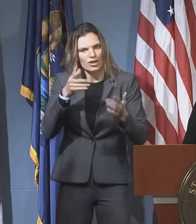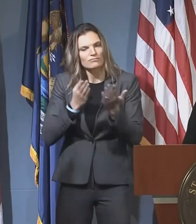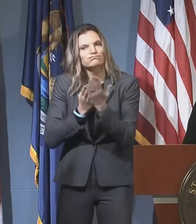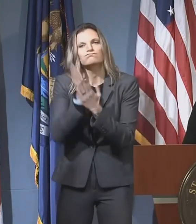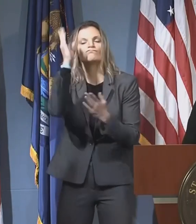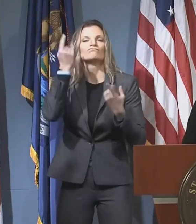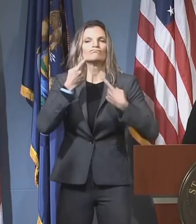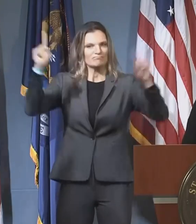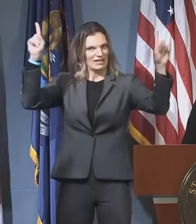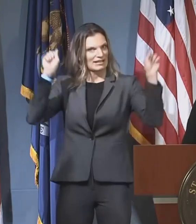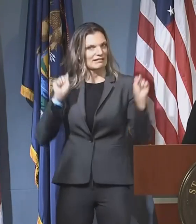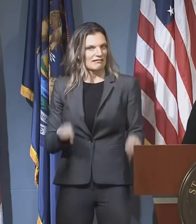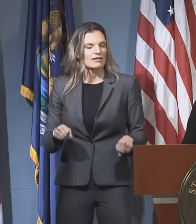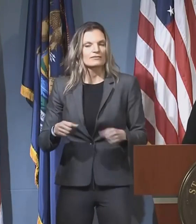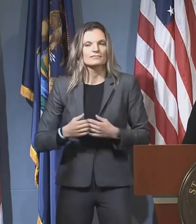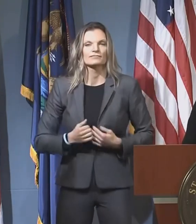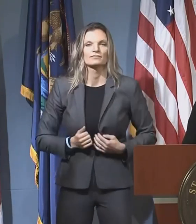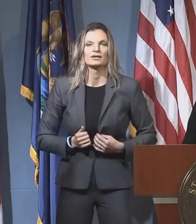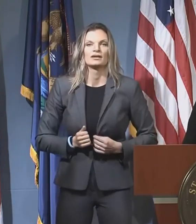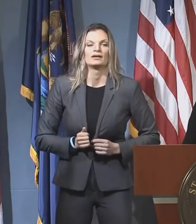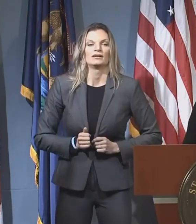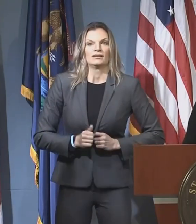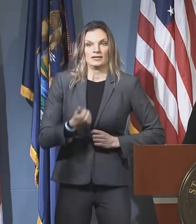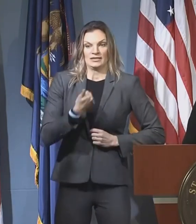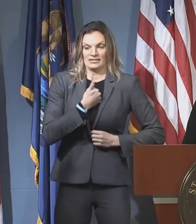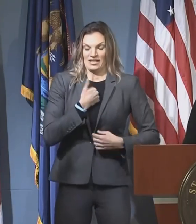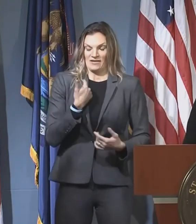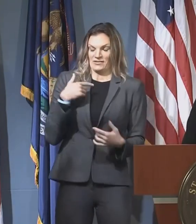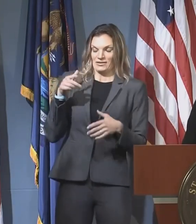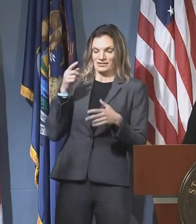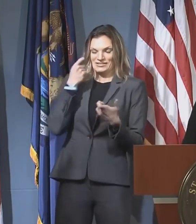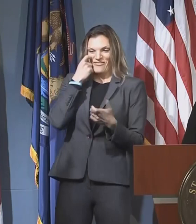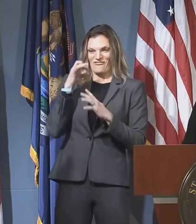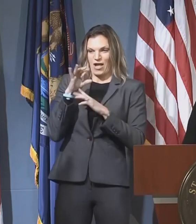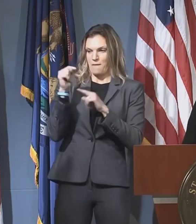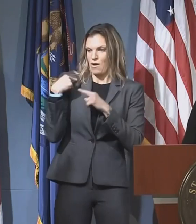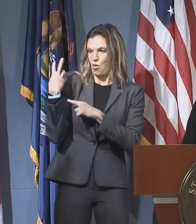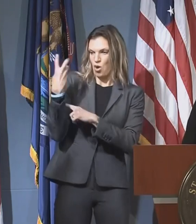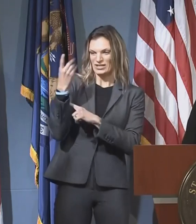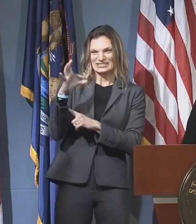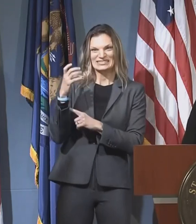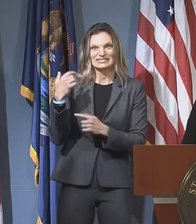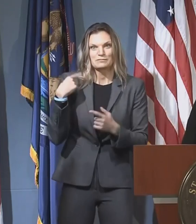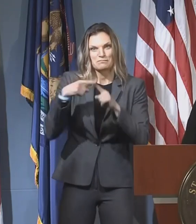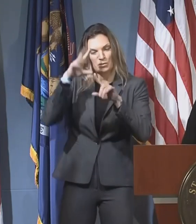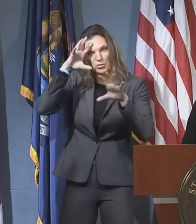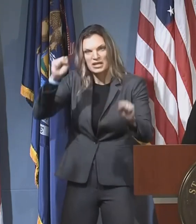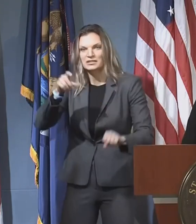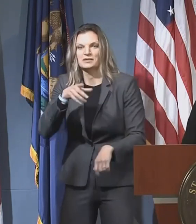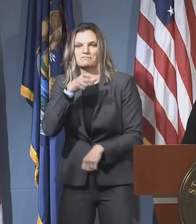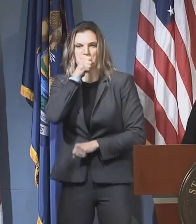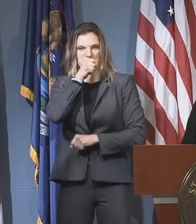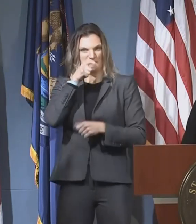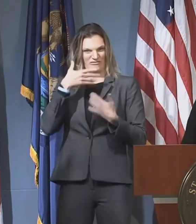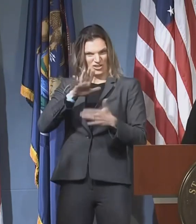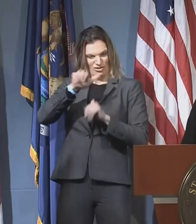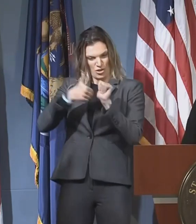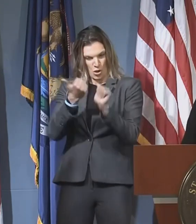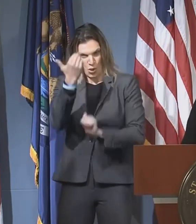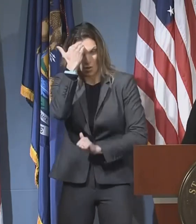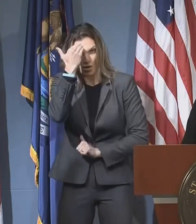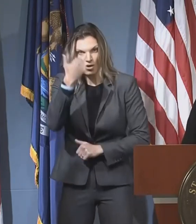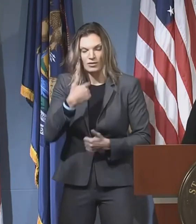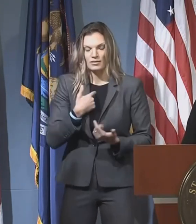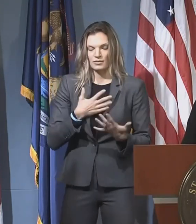And I've got, well, I'm as depressed about that news that came out of Washington, D.C. in the last 24 hours. I'm more